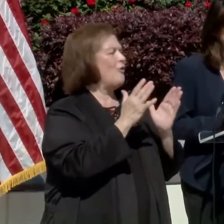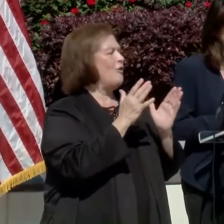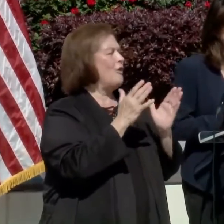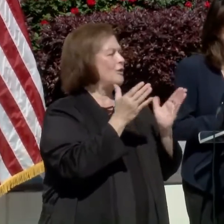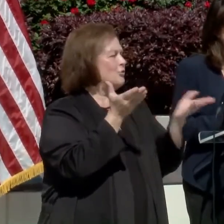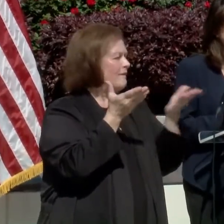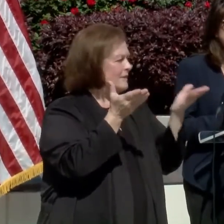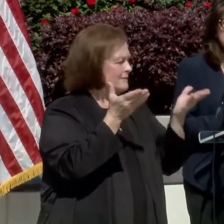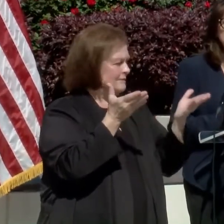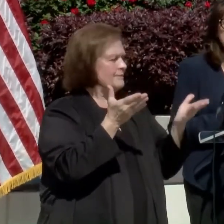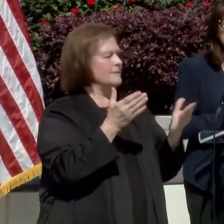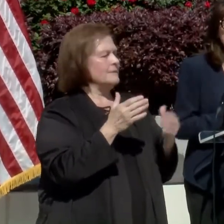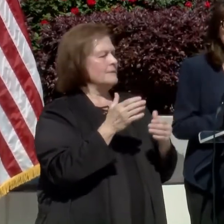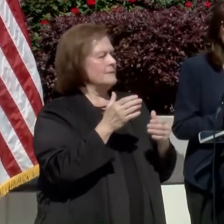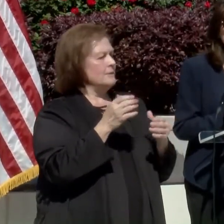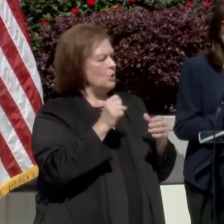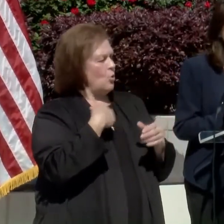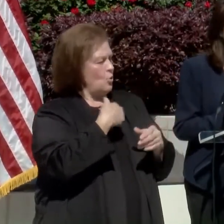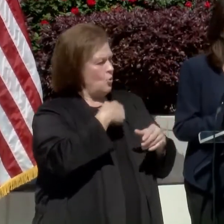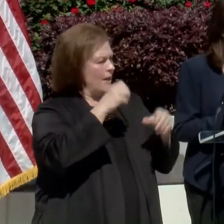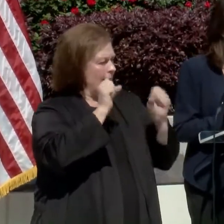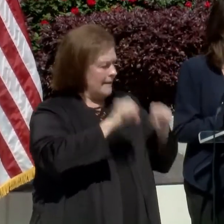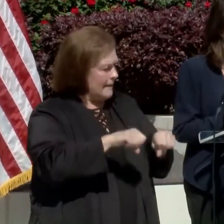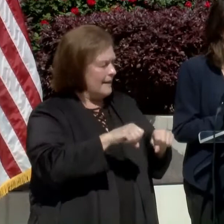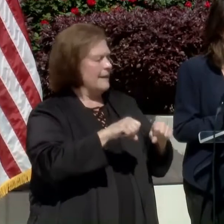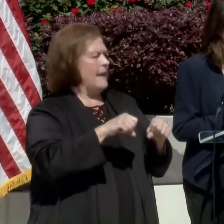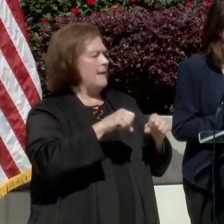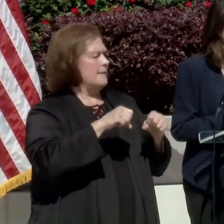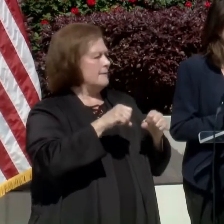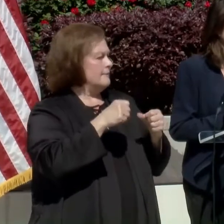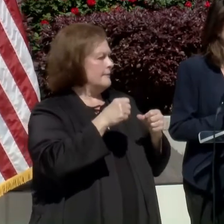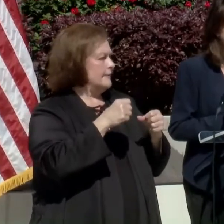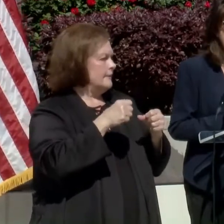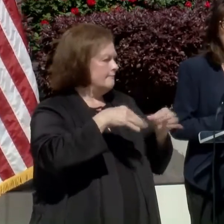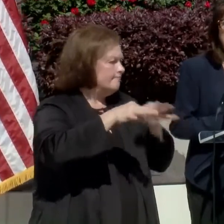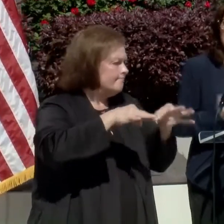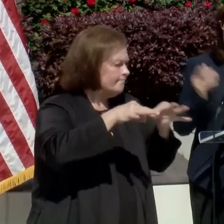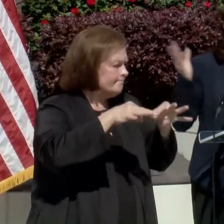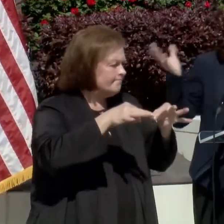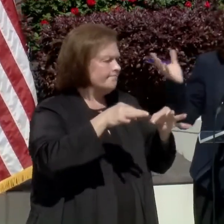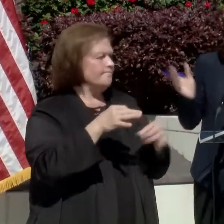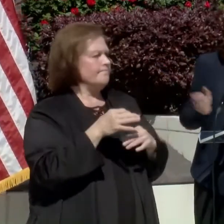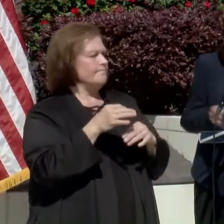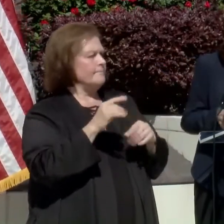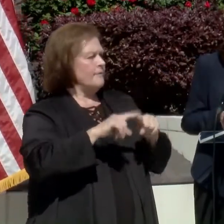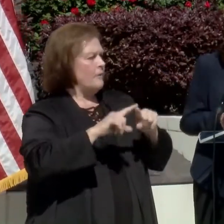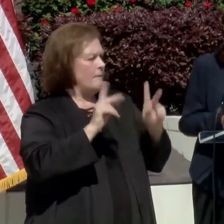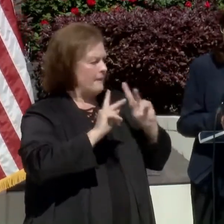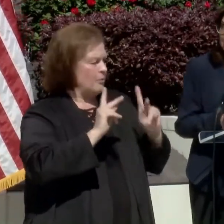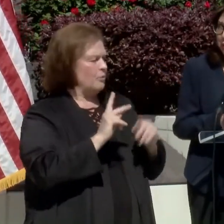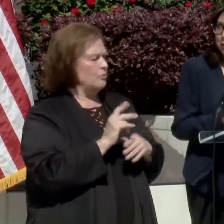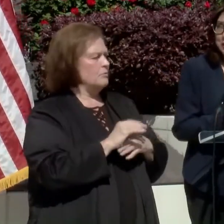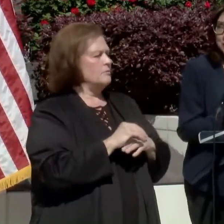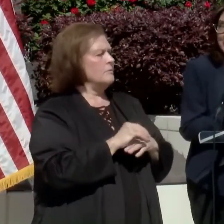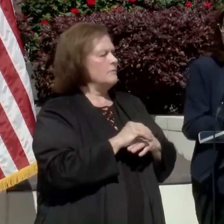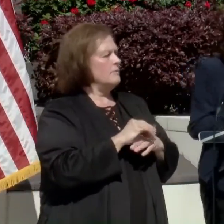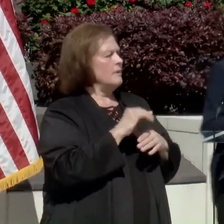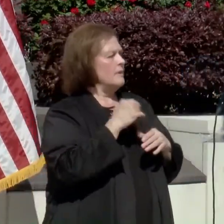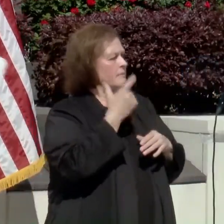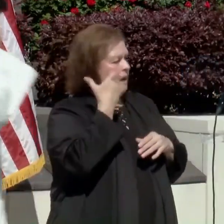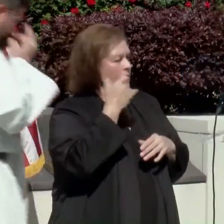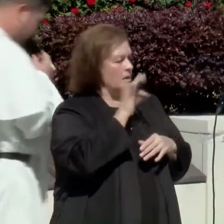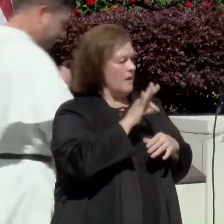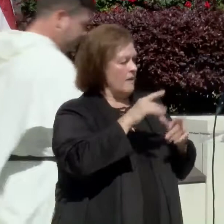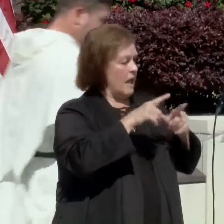out. Um, and one of the issues that we're concerned about is a language barrier. Um, so with that, I want to invite Father Sergio Serrano up from the Hispanic